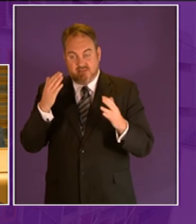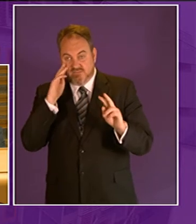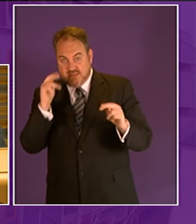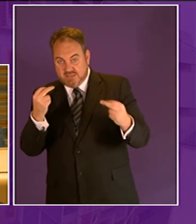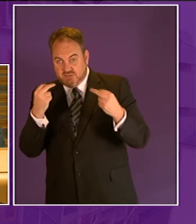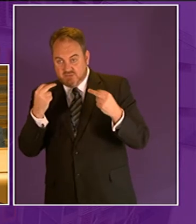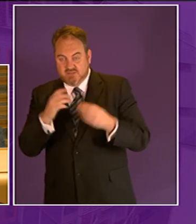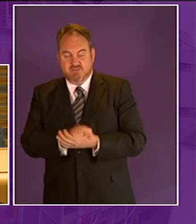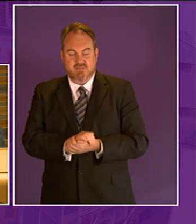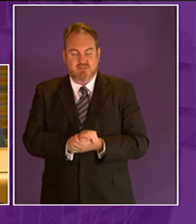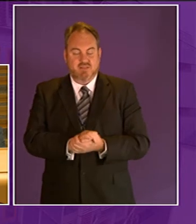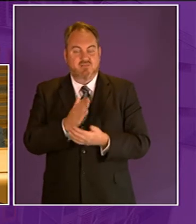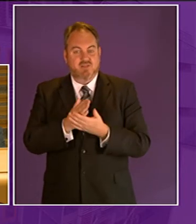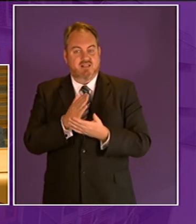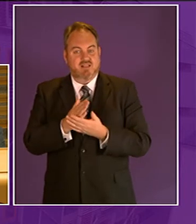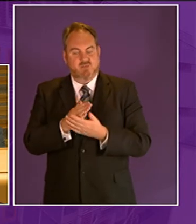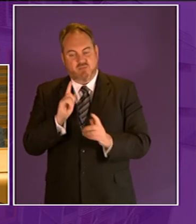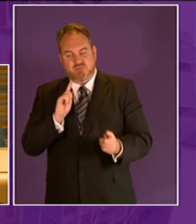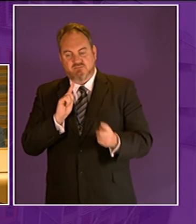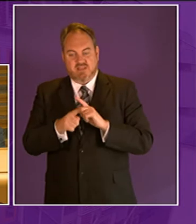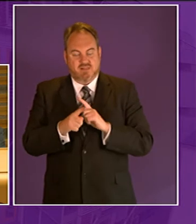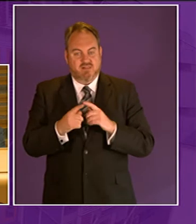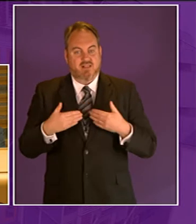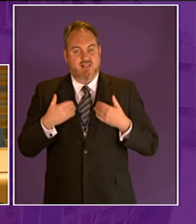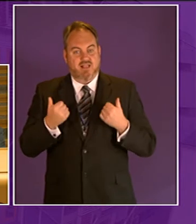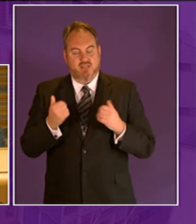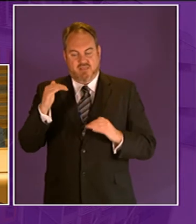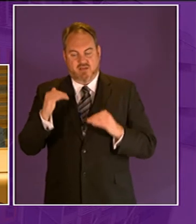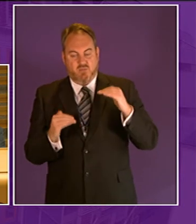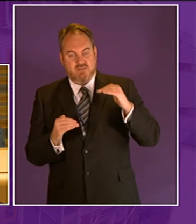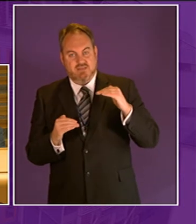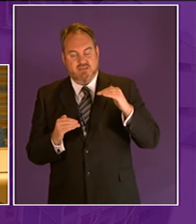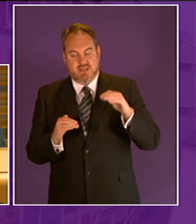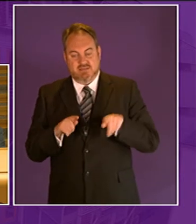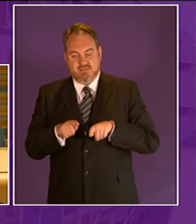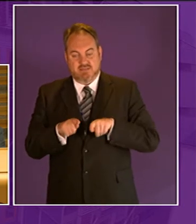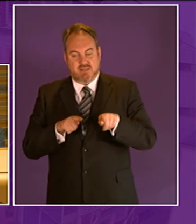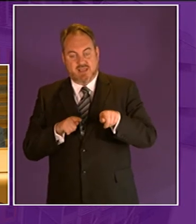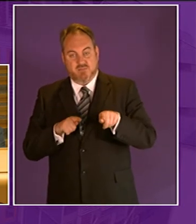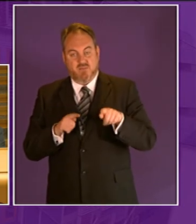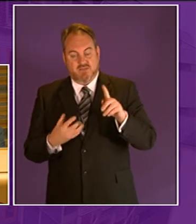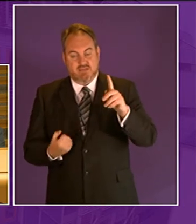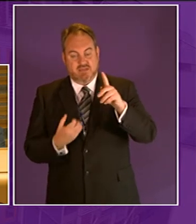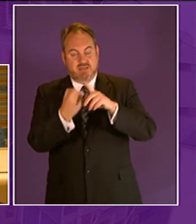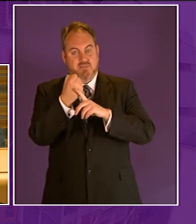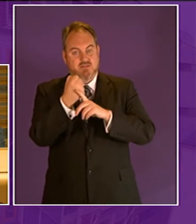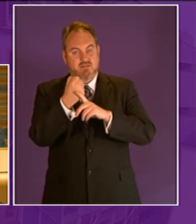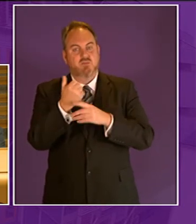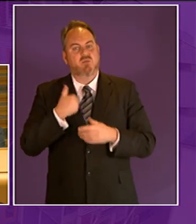we are to proper properly tackle health inequality and the attainment gap I would strongly advocate we need to ensure that the inequality and access to